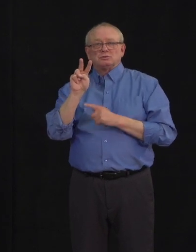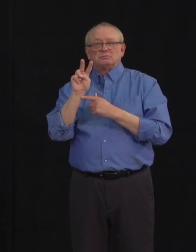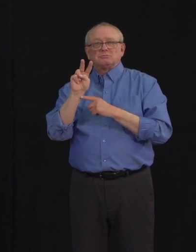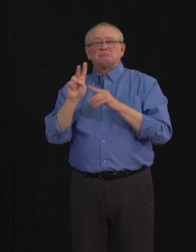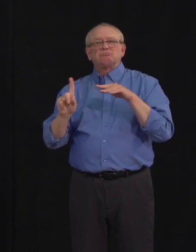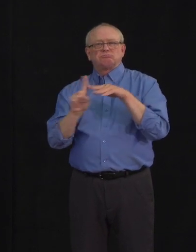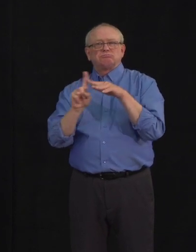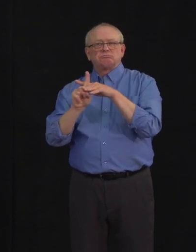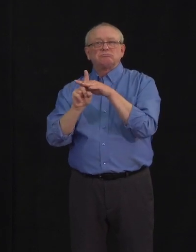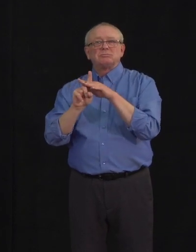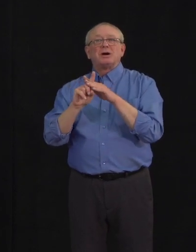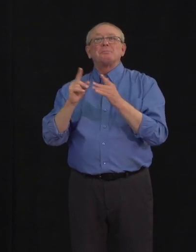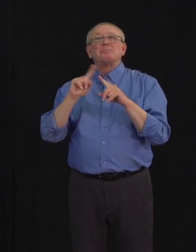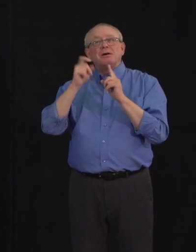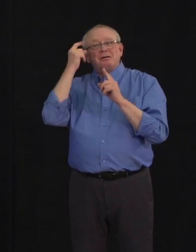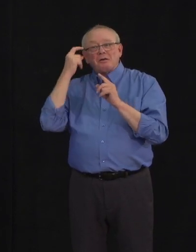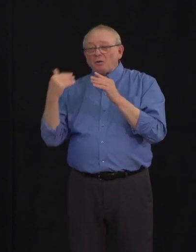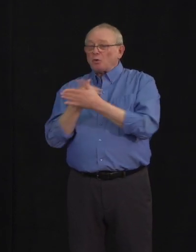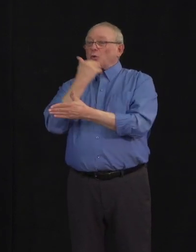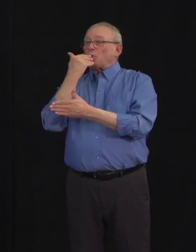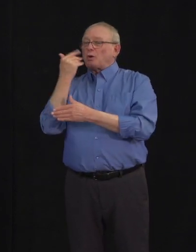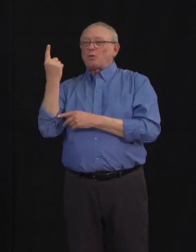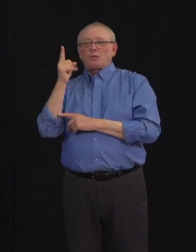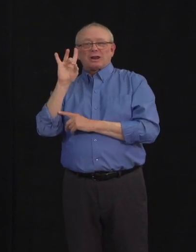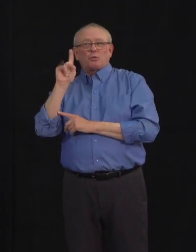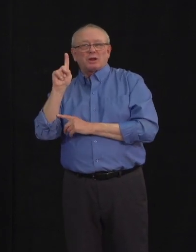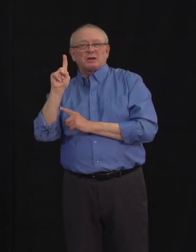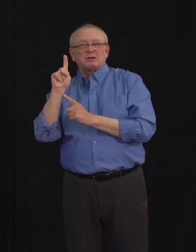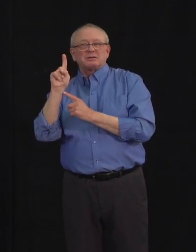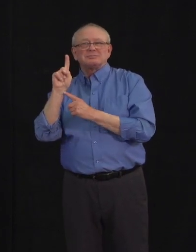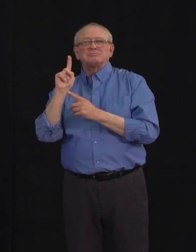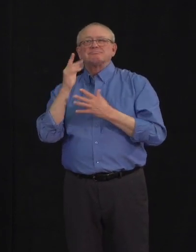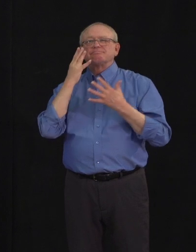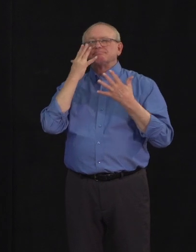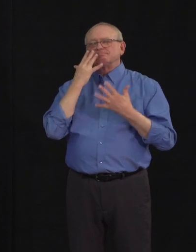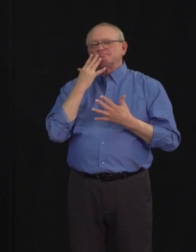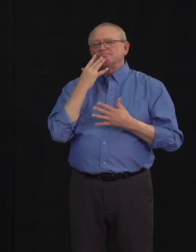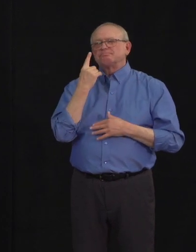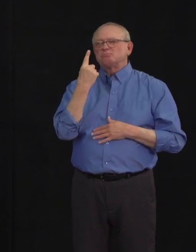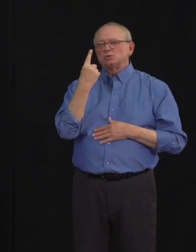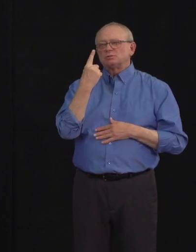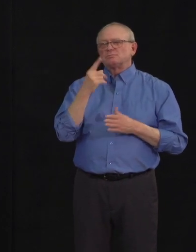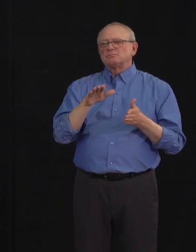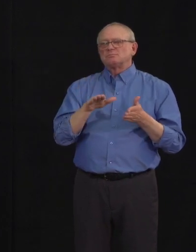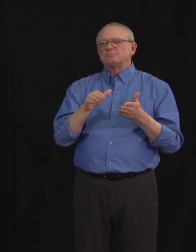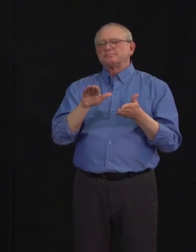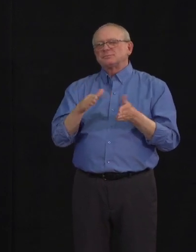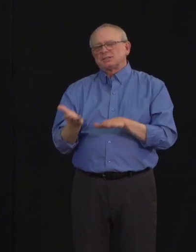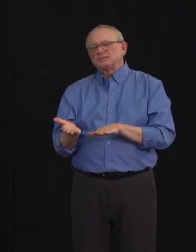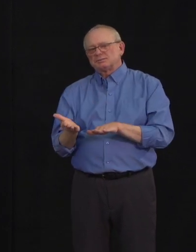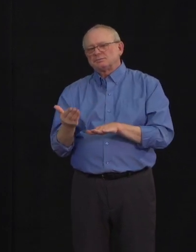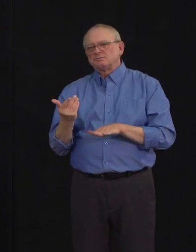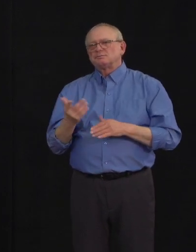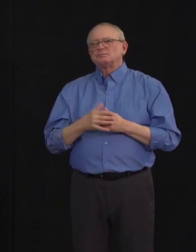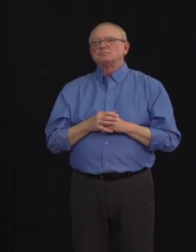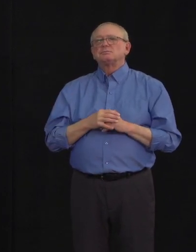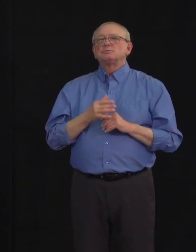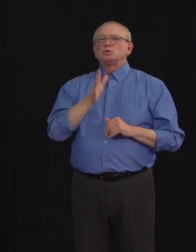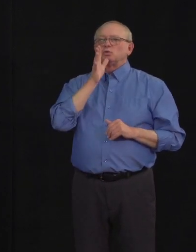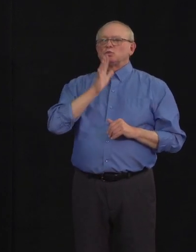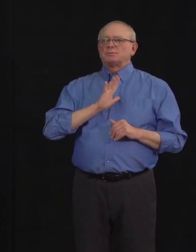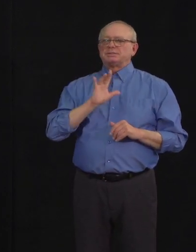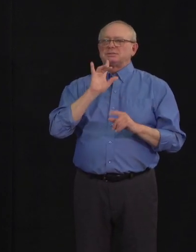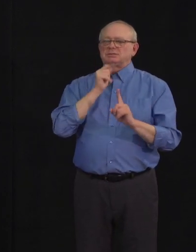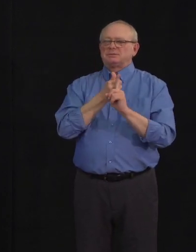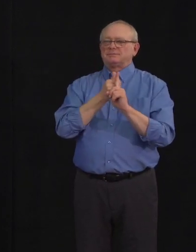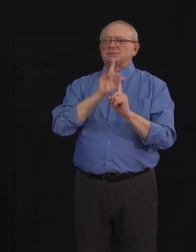cases. I'm sad to report one additional death has occurred – a woman in her 80s in a continuing care